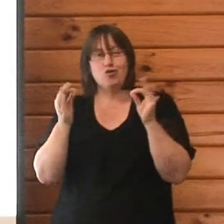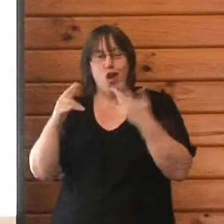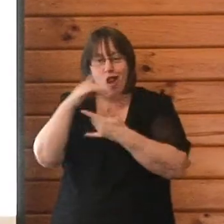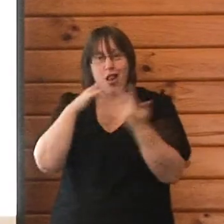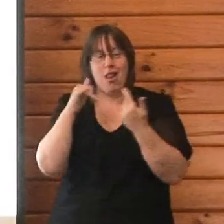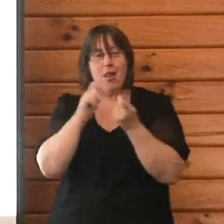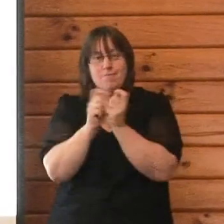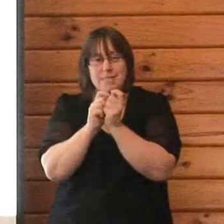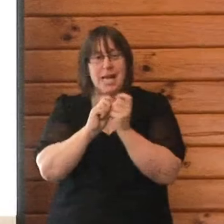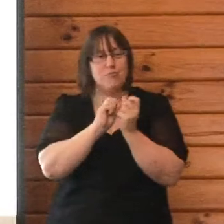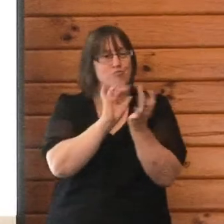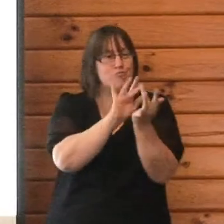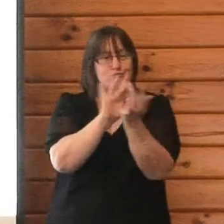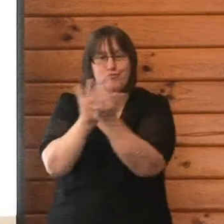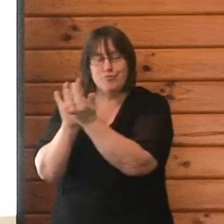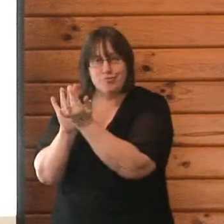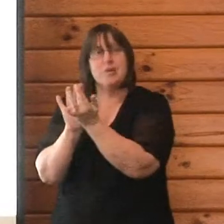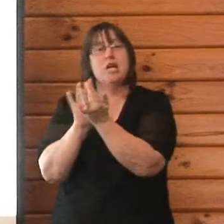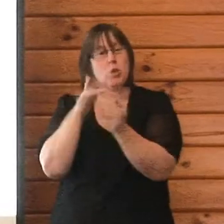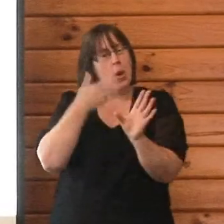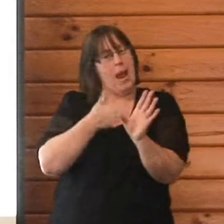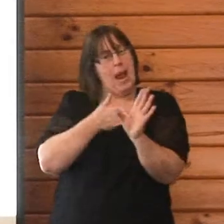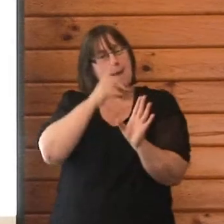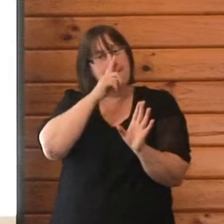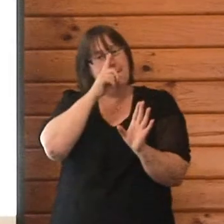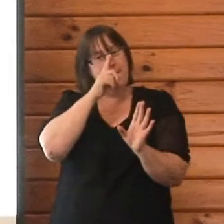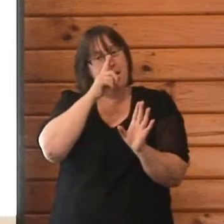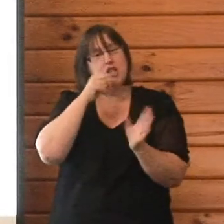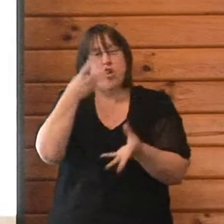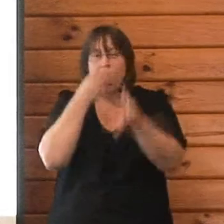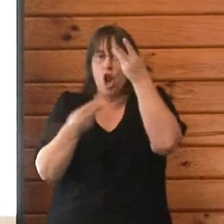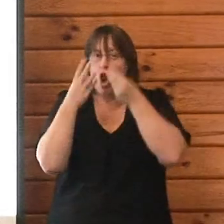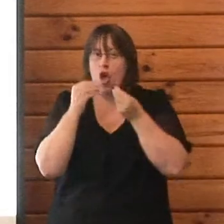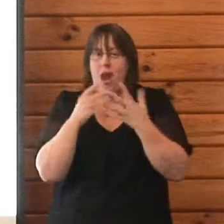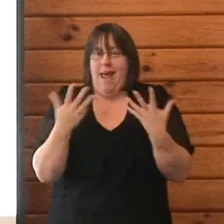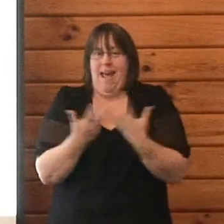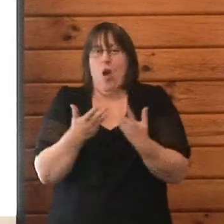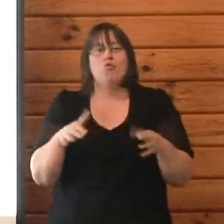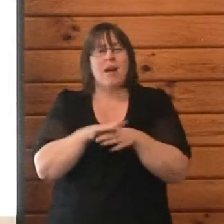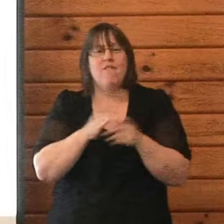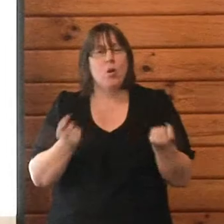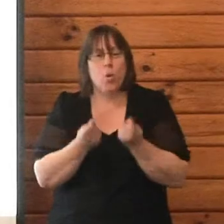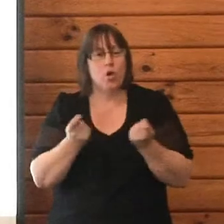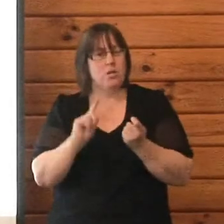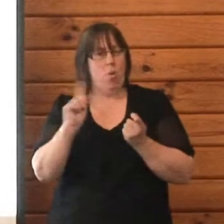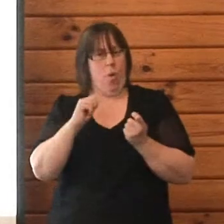the youth to actually learn about recovery and learn about what they can do to help the recovery.